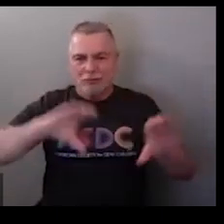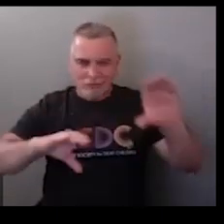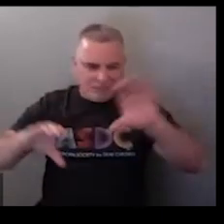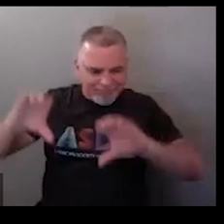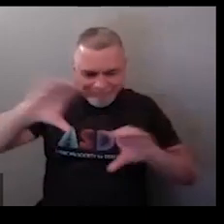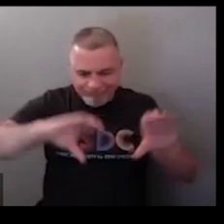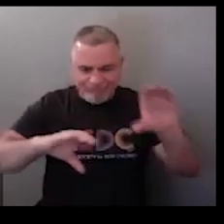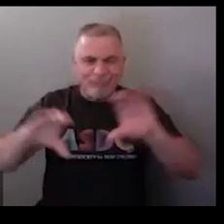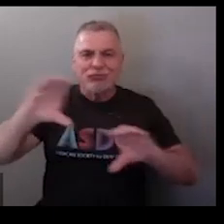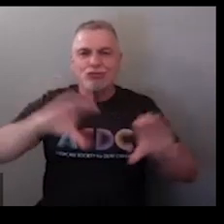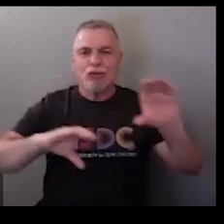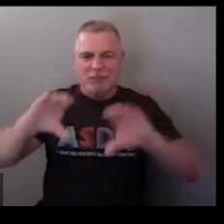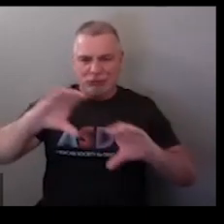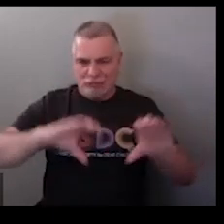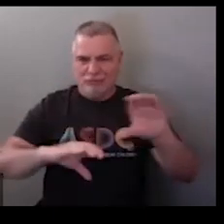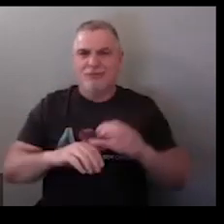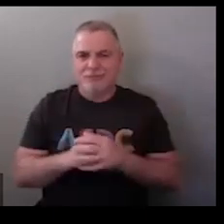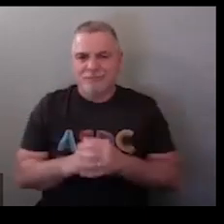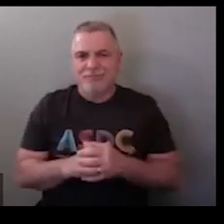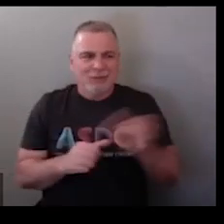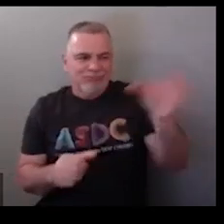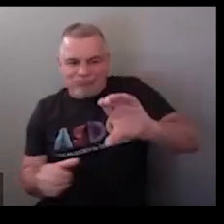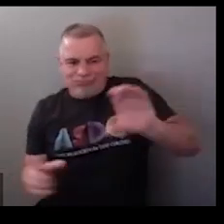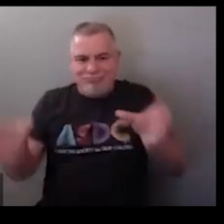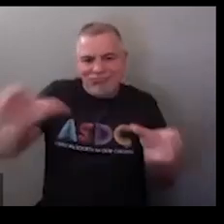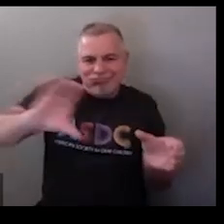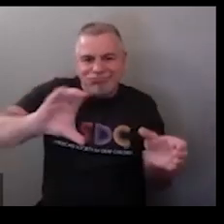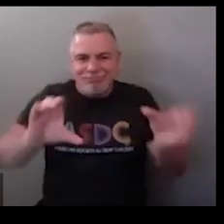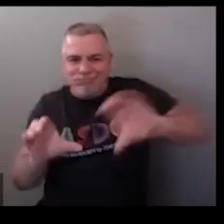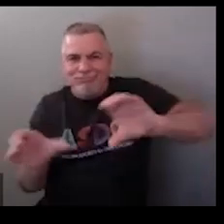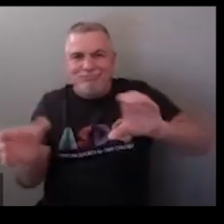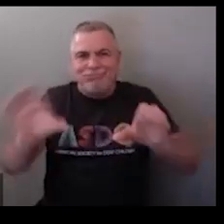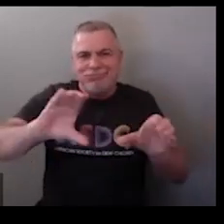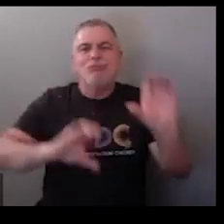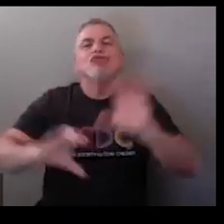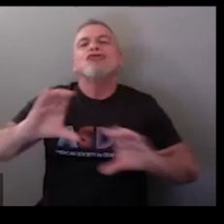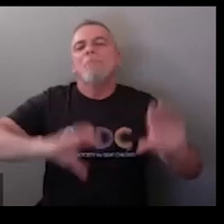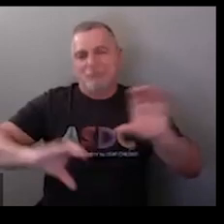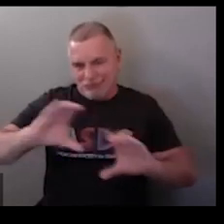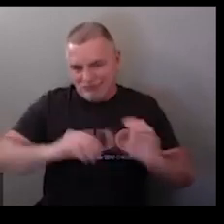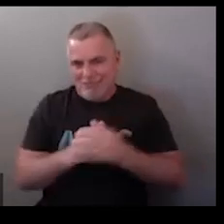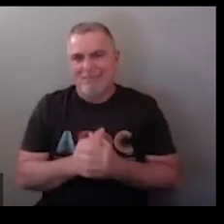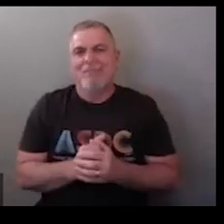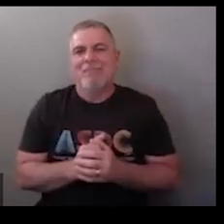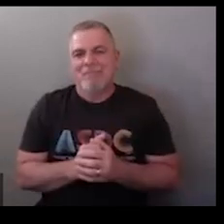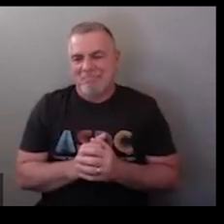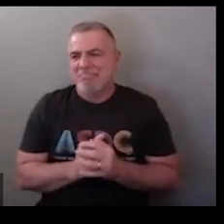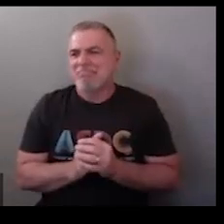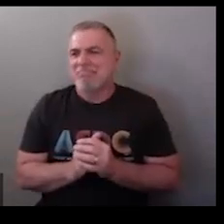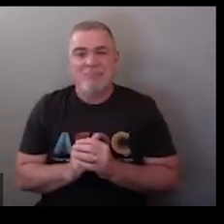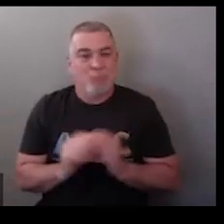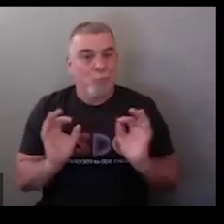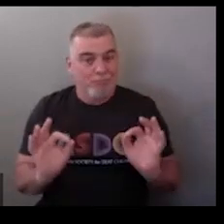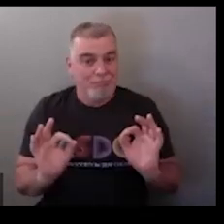chemistry done with a C hand shape again you know referencing pouring different chemicals into your beaker so that's chemistry